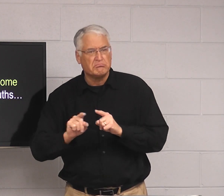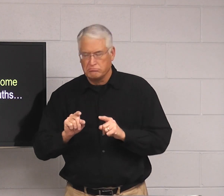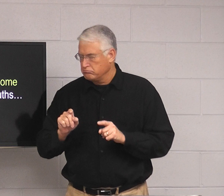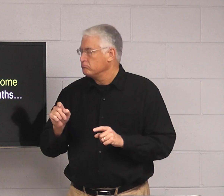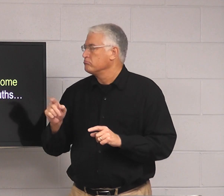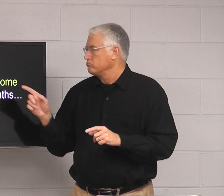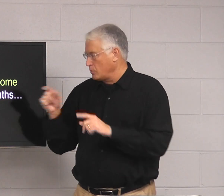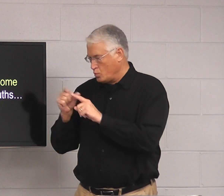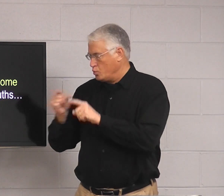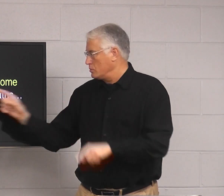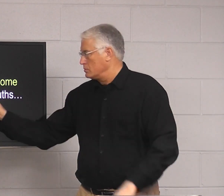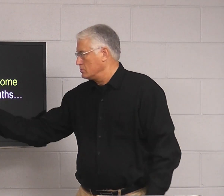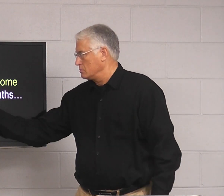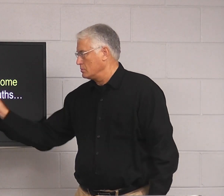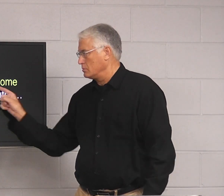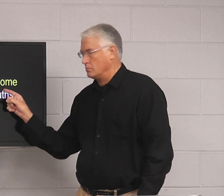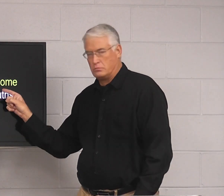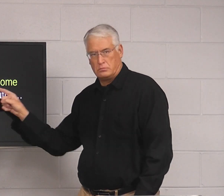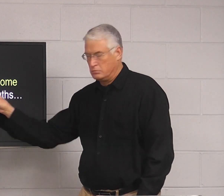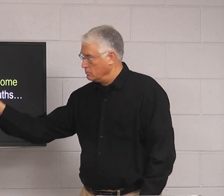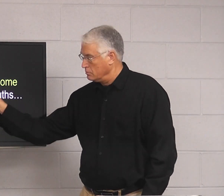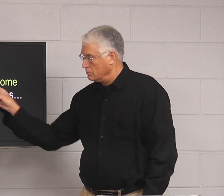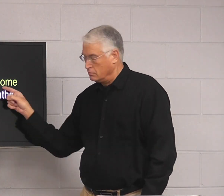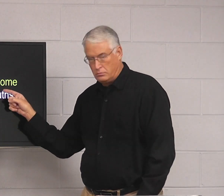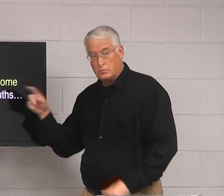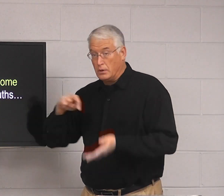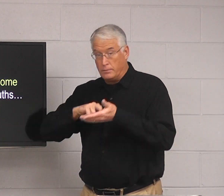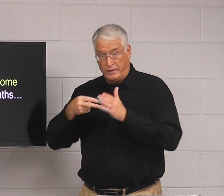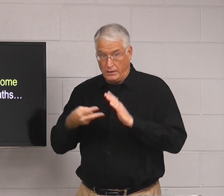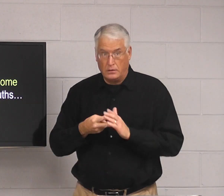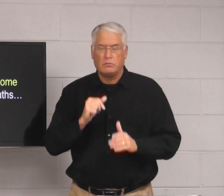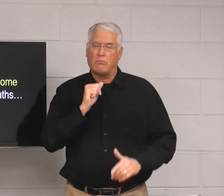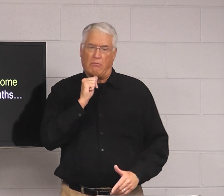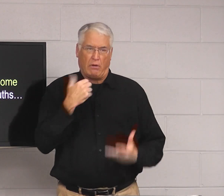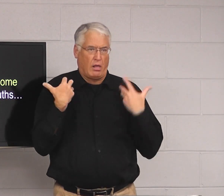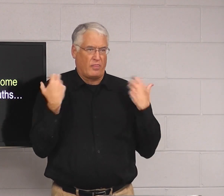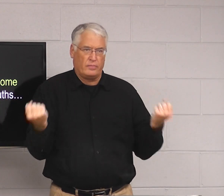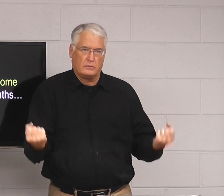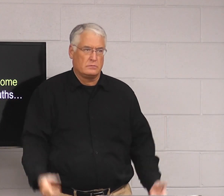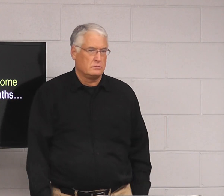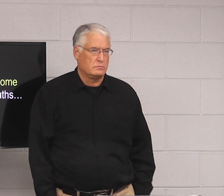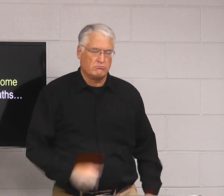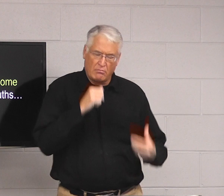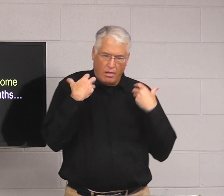There are others, some, there's some others in the Bible as well. But this one uses unwholesome, meaning not healthy.